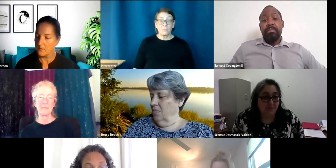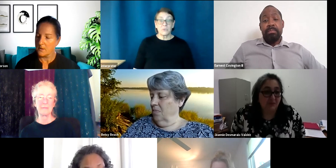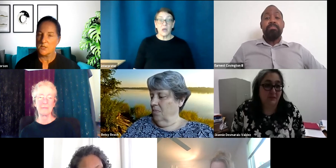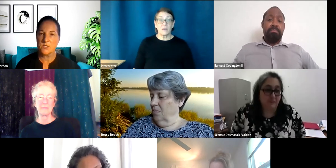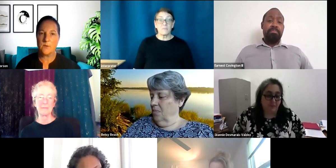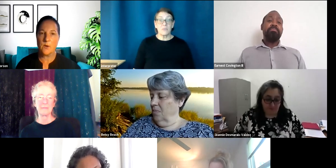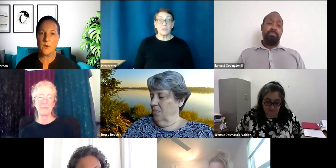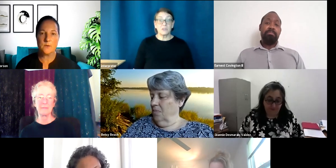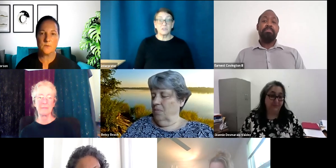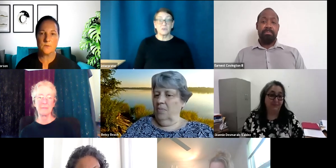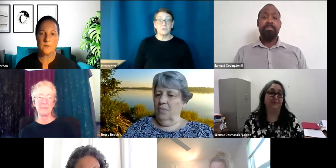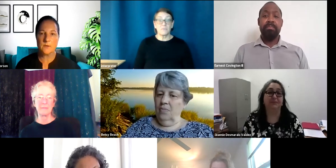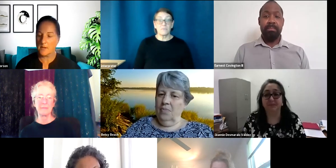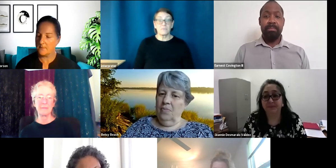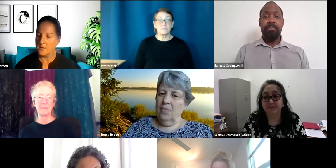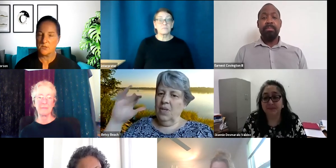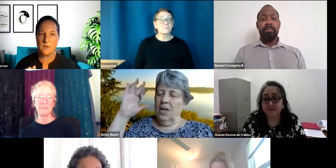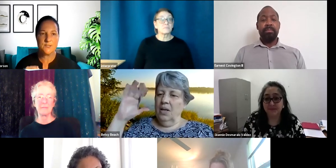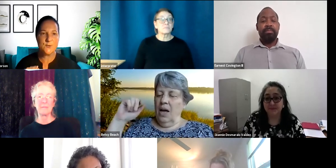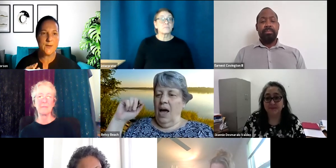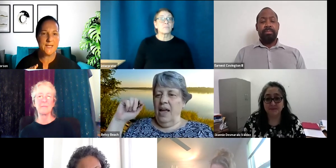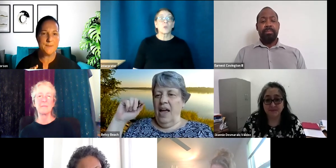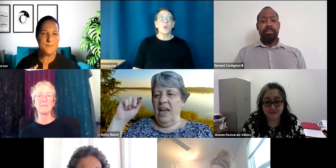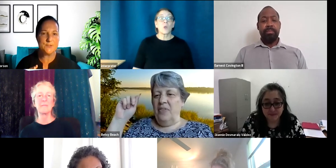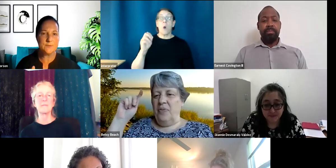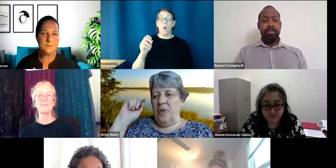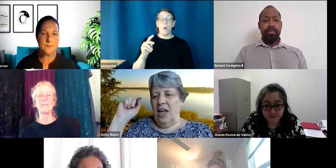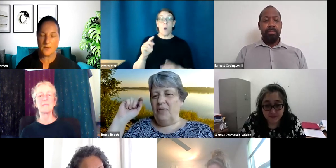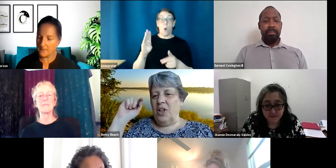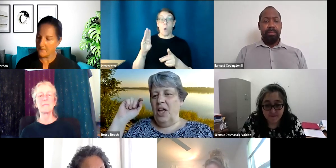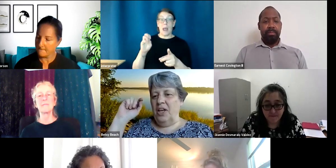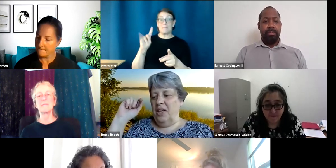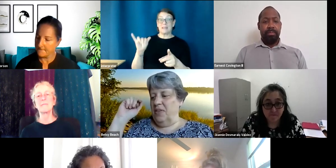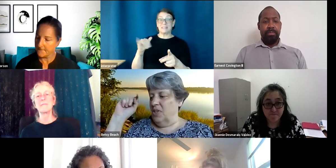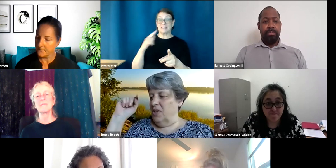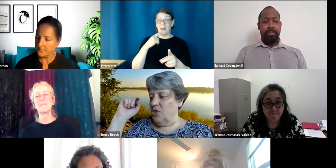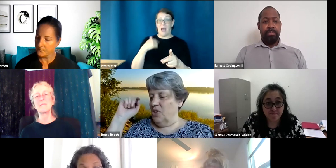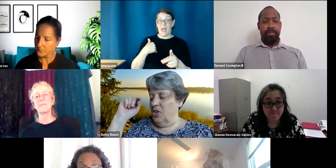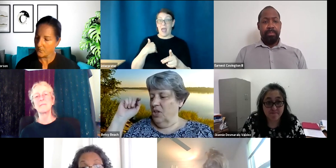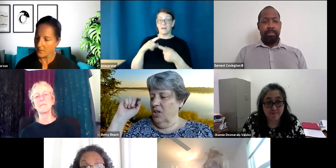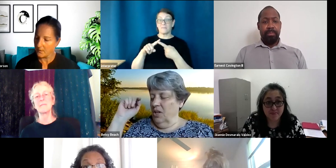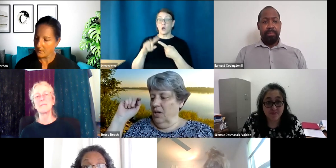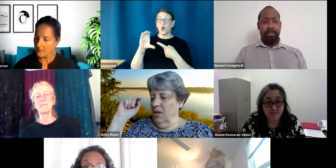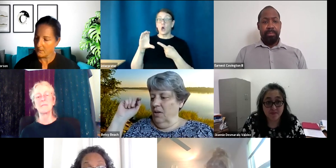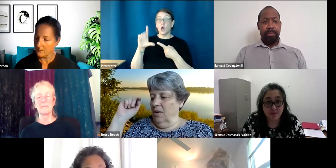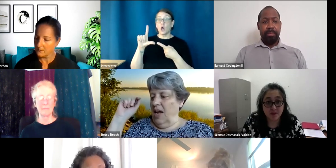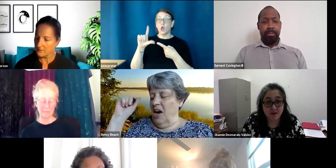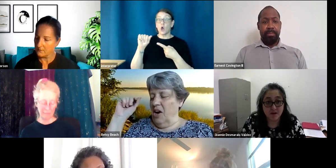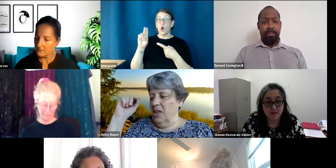Yeah. That's good. Yeah. So we also want to. have, I have Claudia, the teacher, Carolyn,